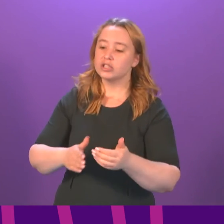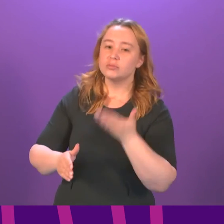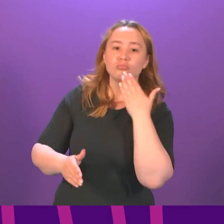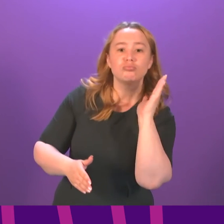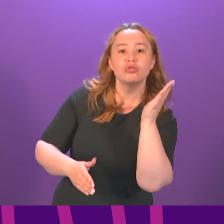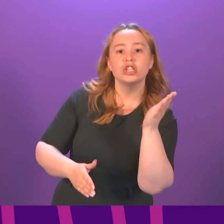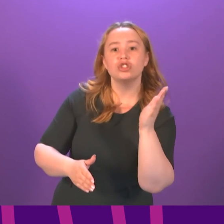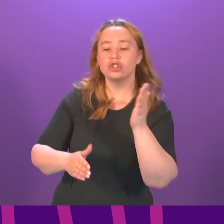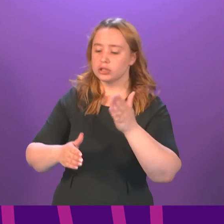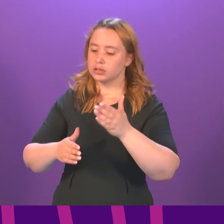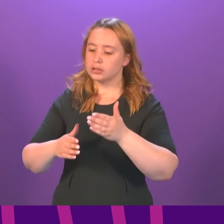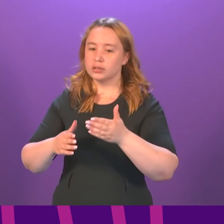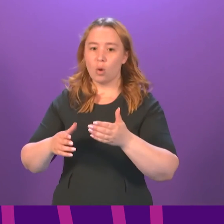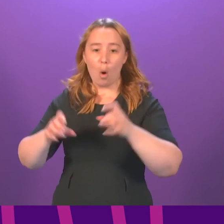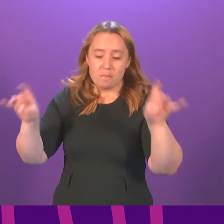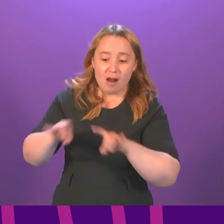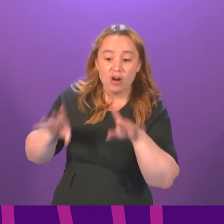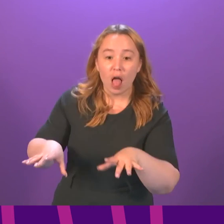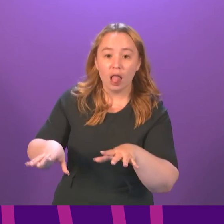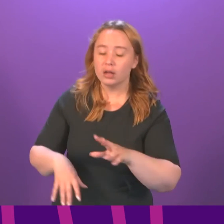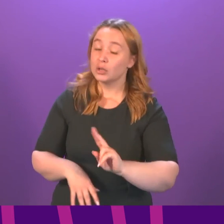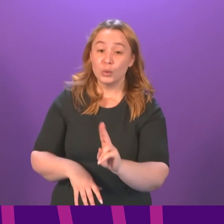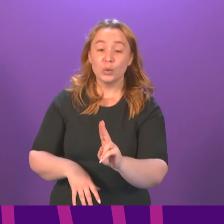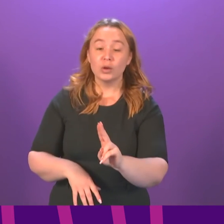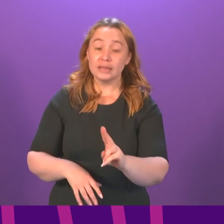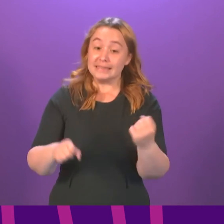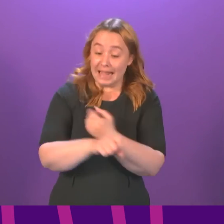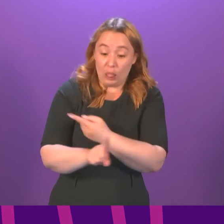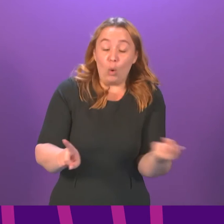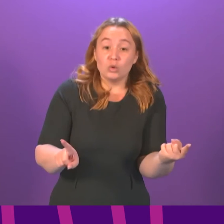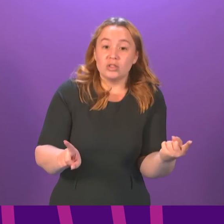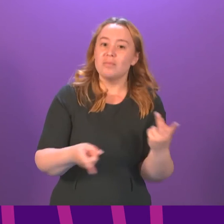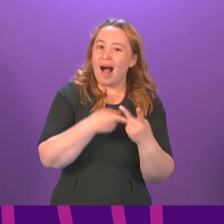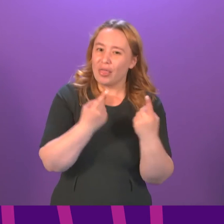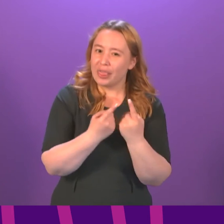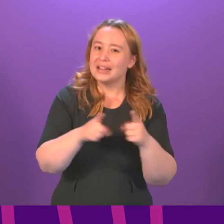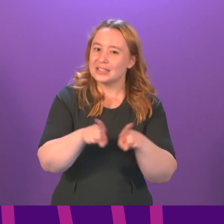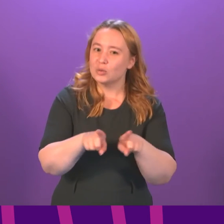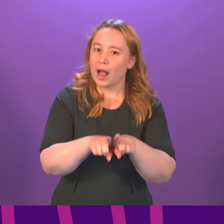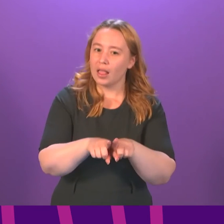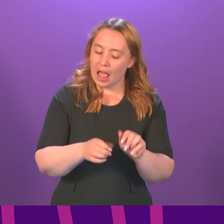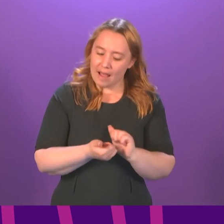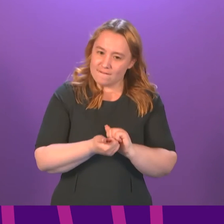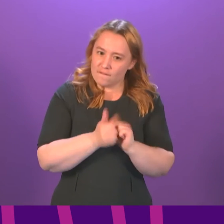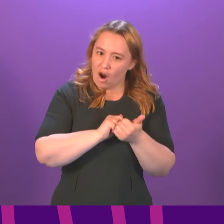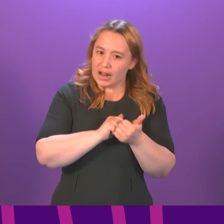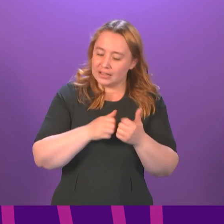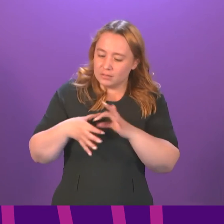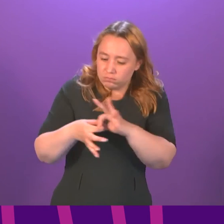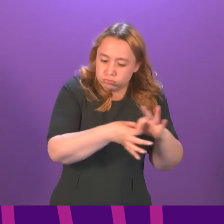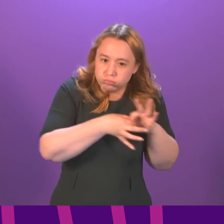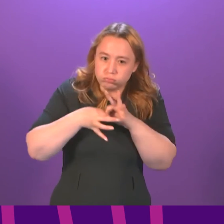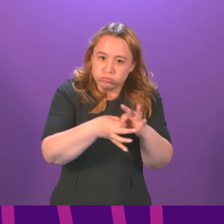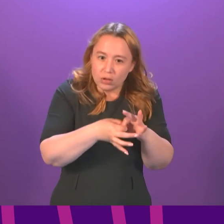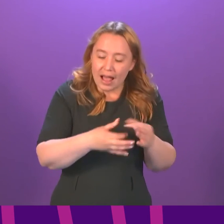He did those things, but he did other things as well. He had a group of really close friends that he spent time with